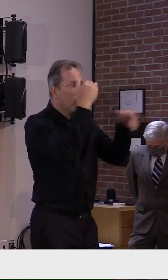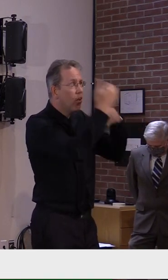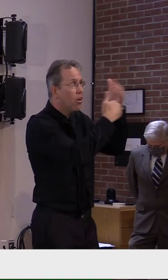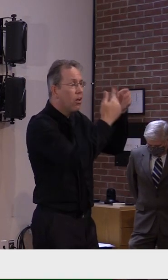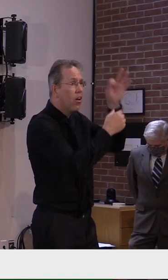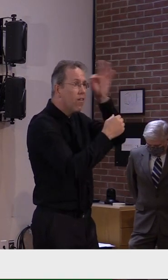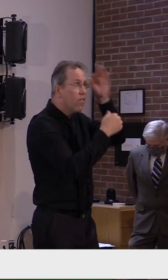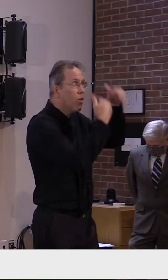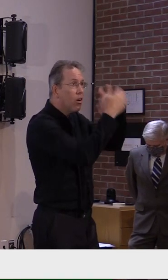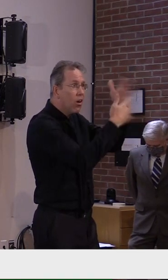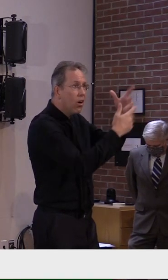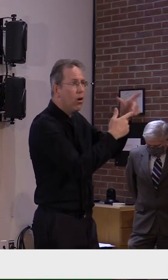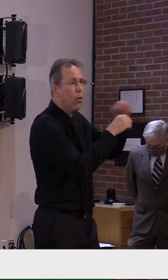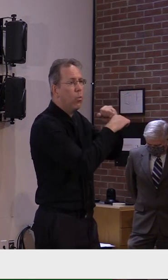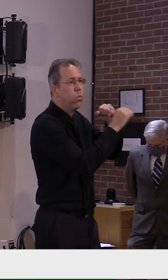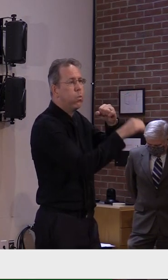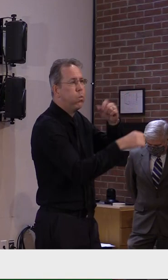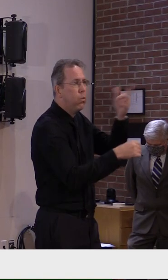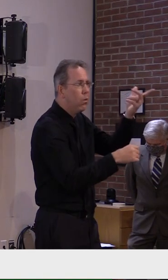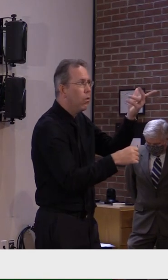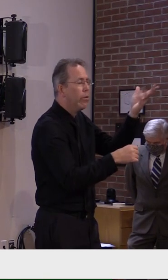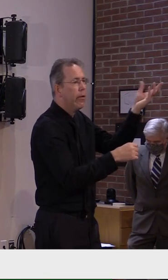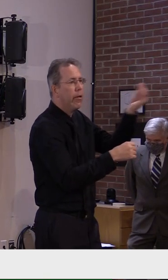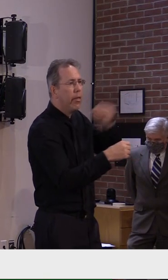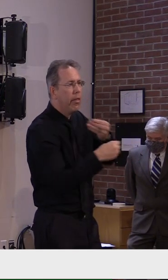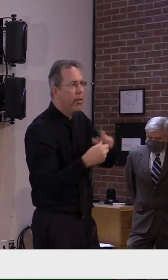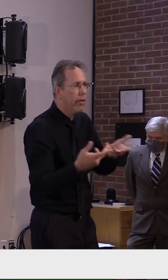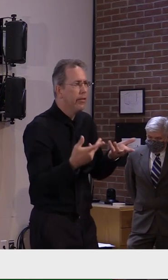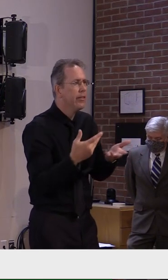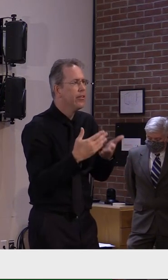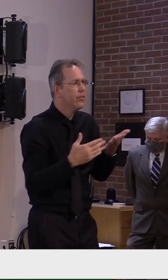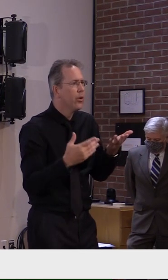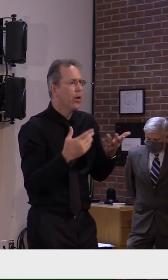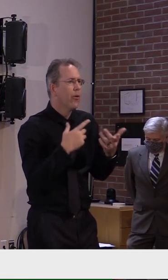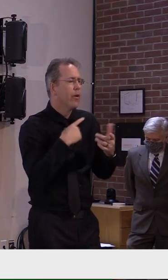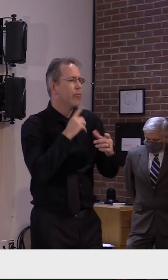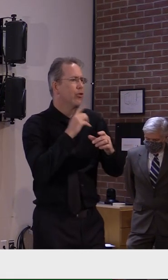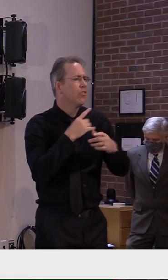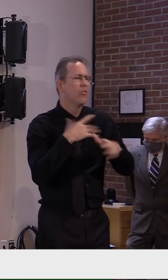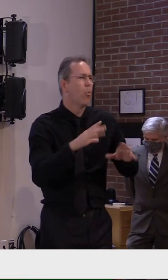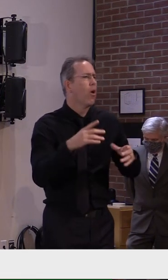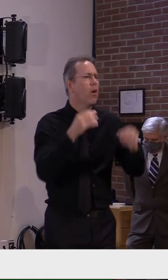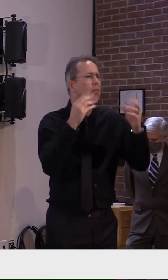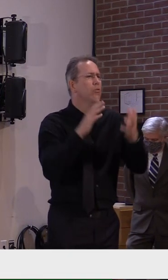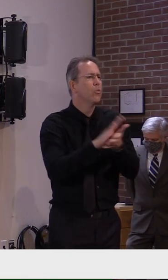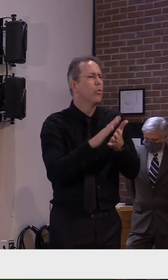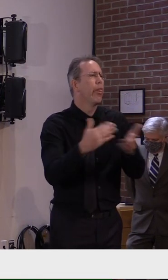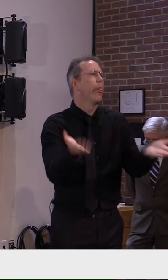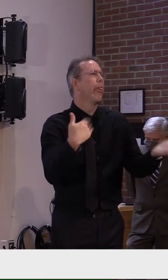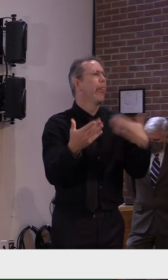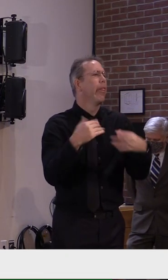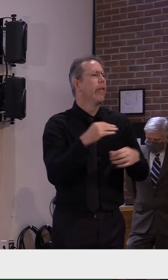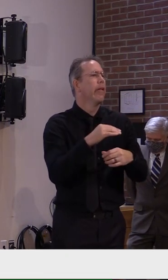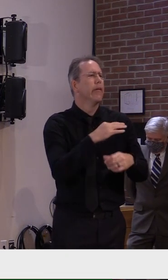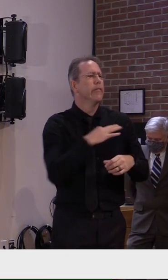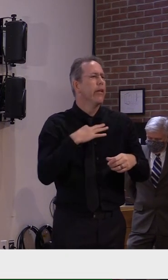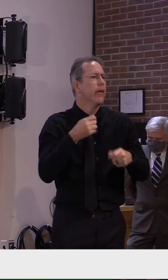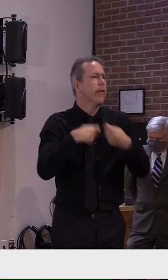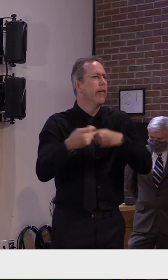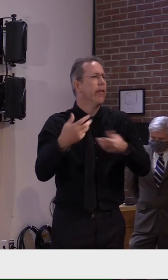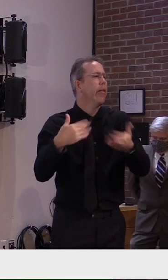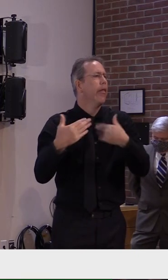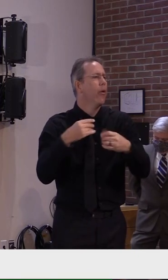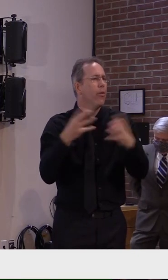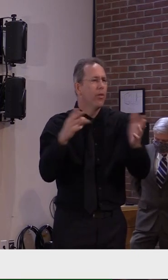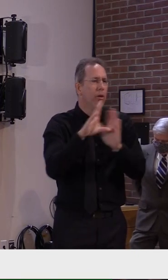students. Um, your point about sharing is a good one. Um, you know, most districts do share their sub list and rosters among